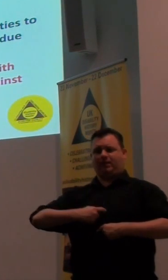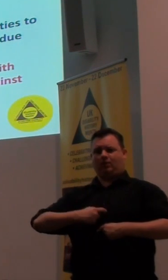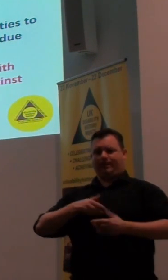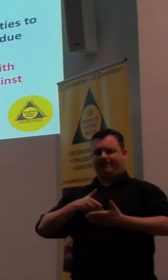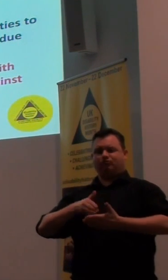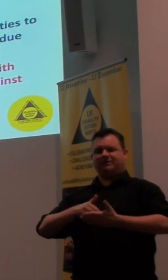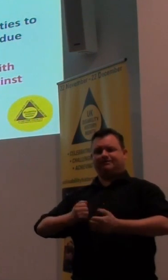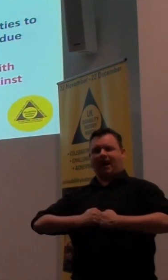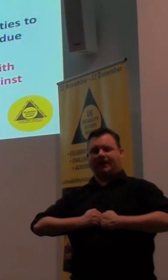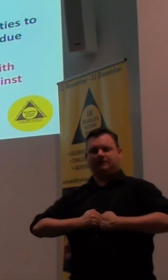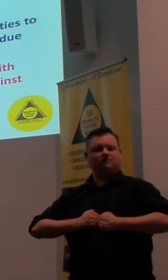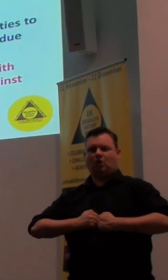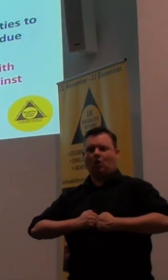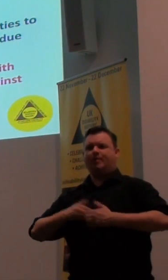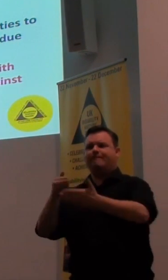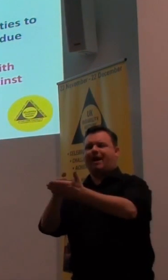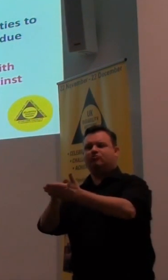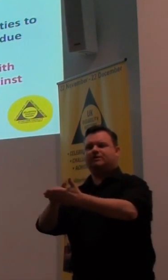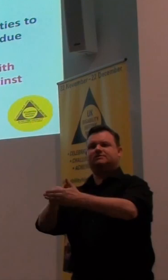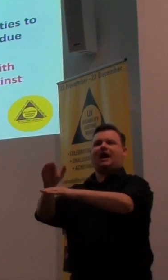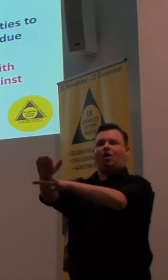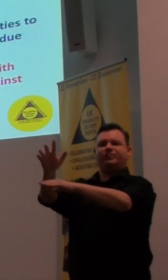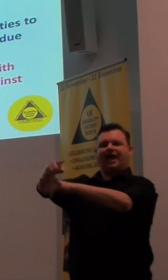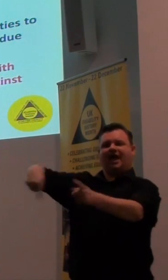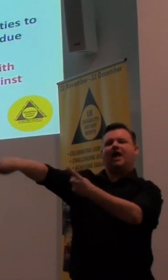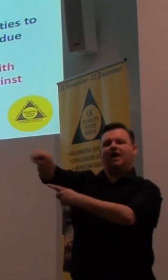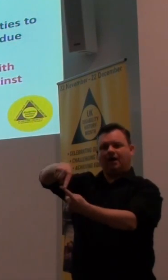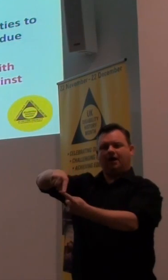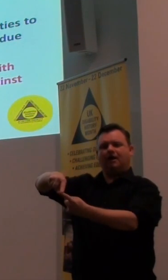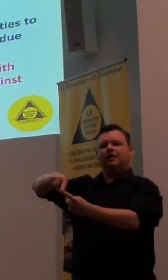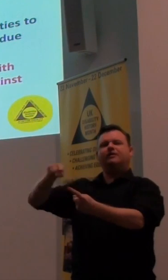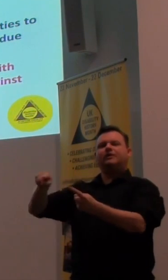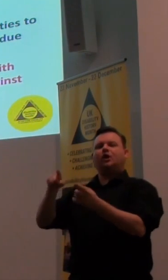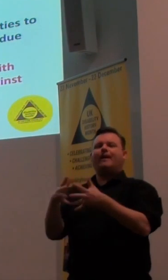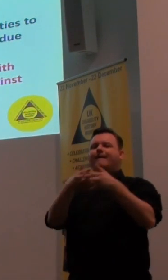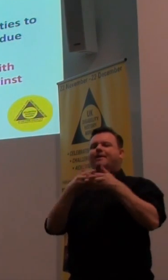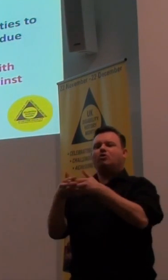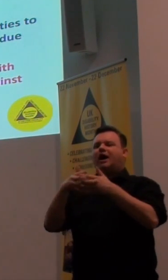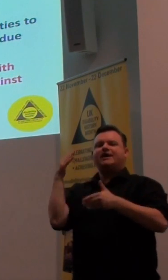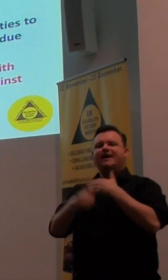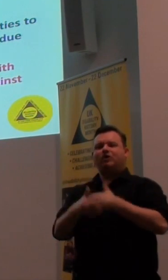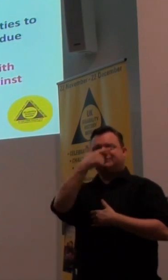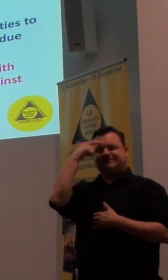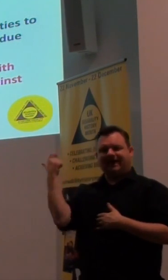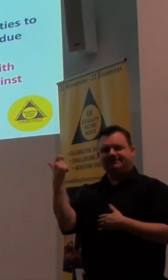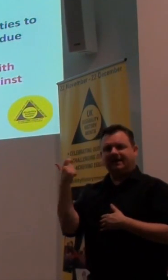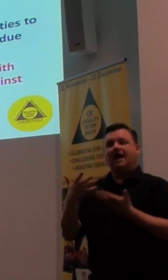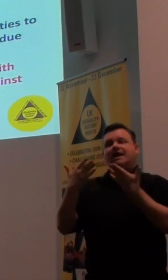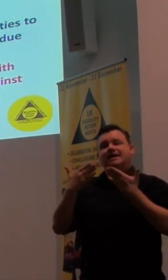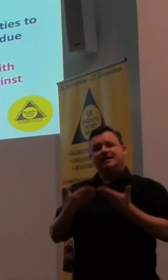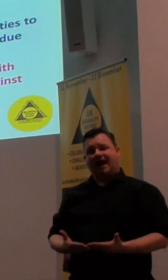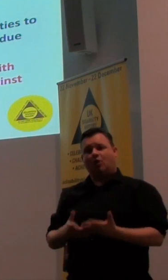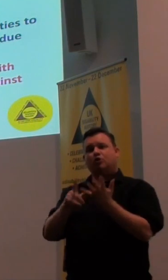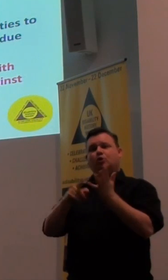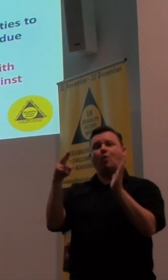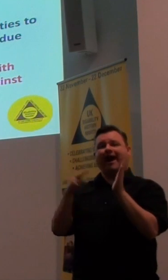we can't be the people with the barriers, because the barriers are coming from beyond us. They never understood that in the United States, and so that is now the language of the